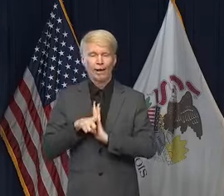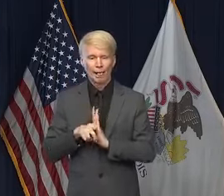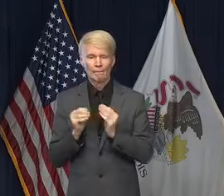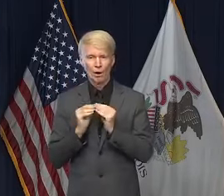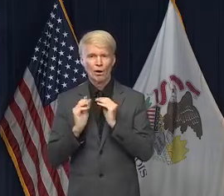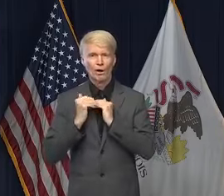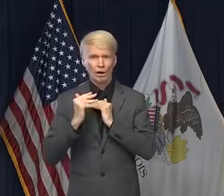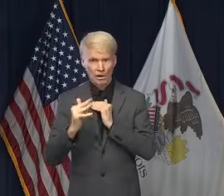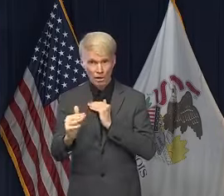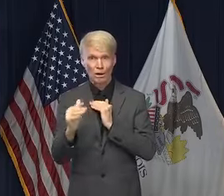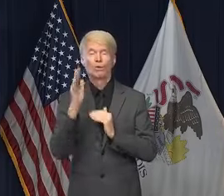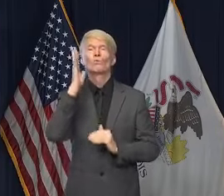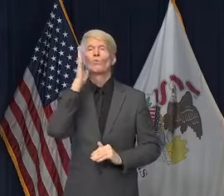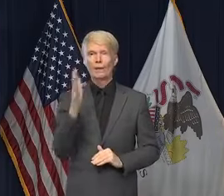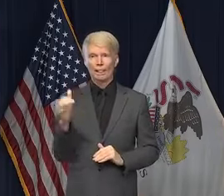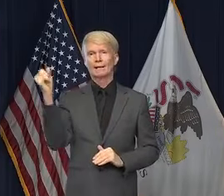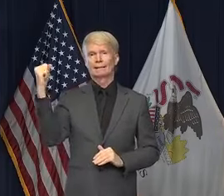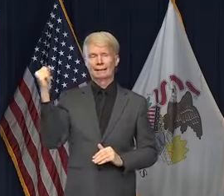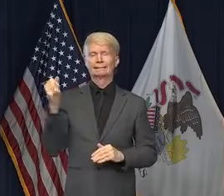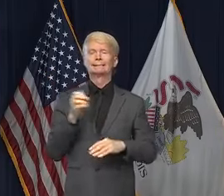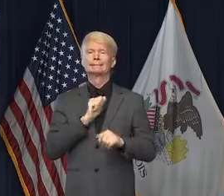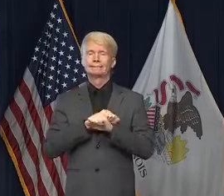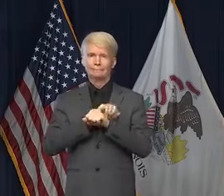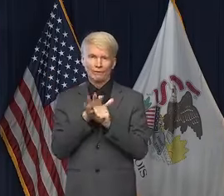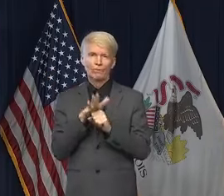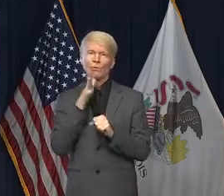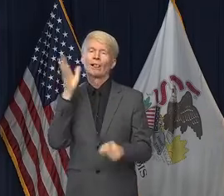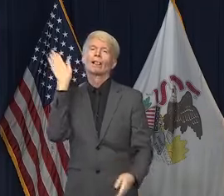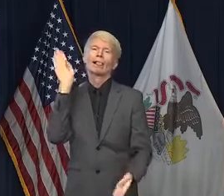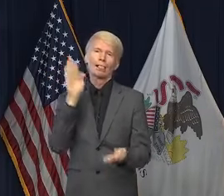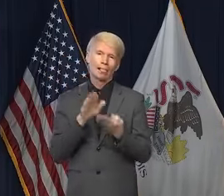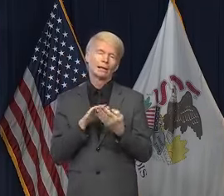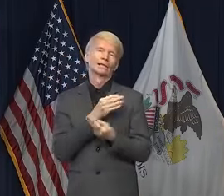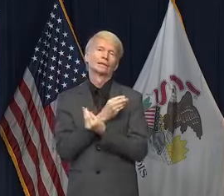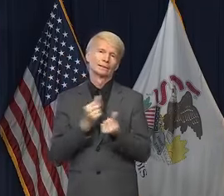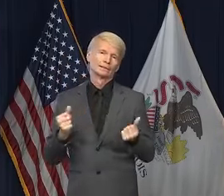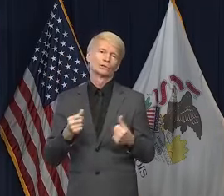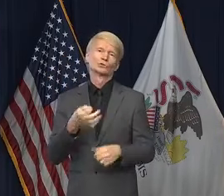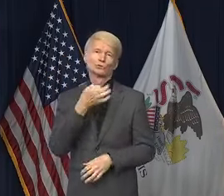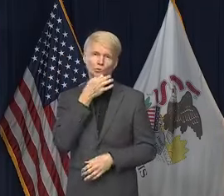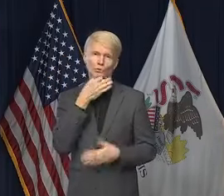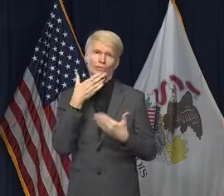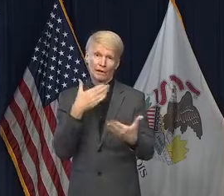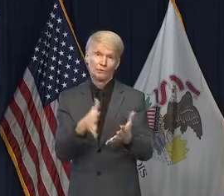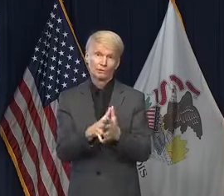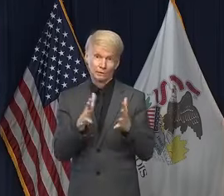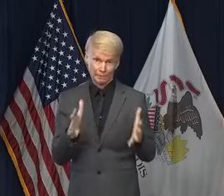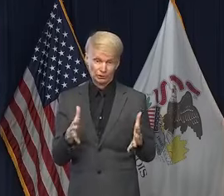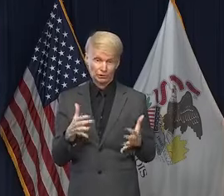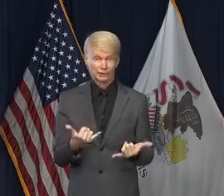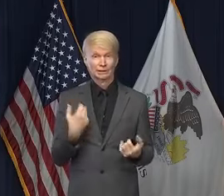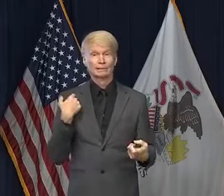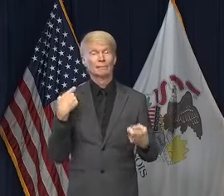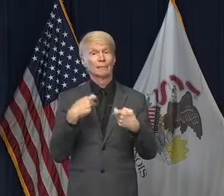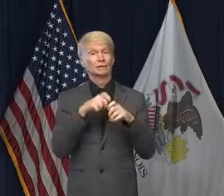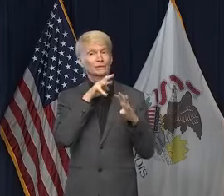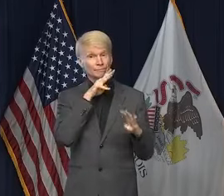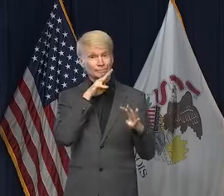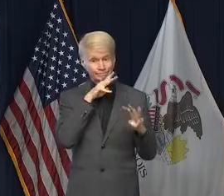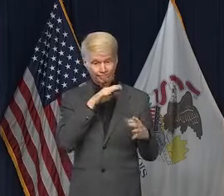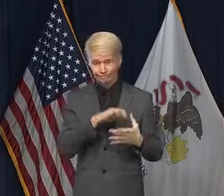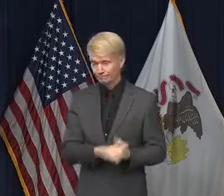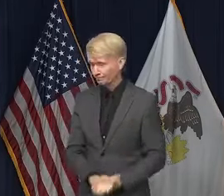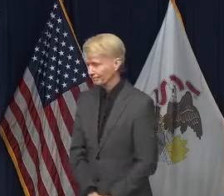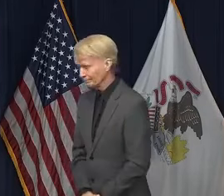we will end this pandemic soon. Thank you so much. Buenas tardes. Espero que la